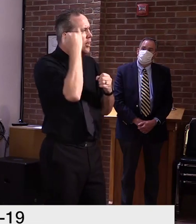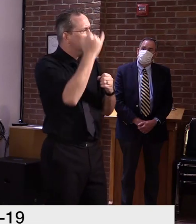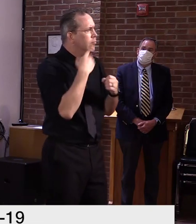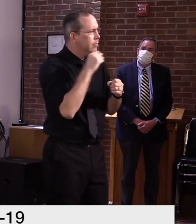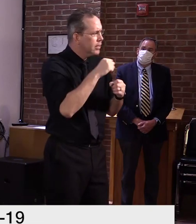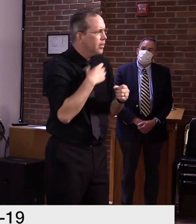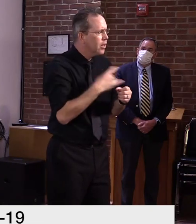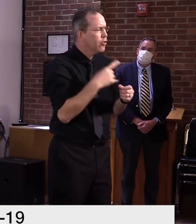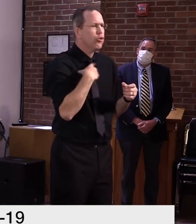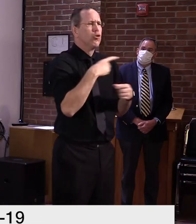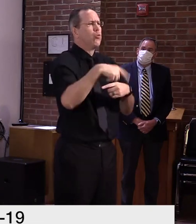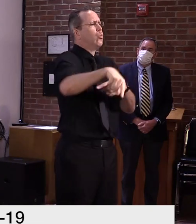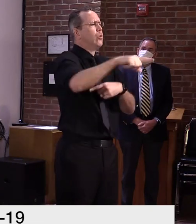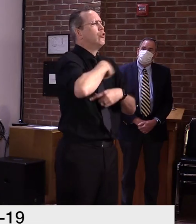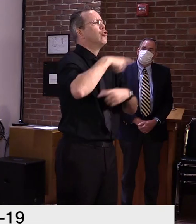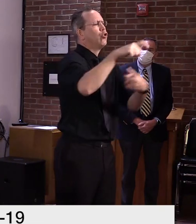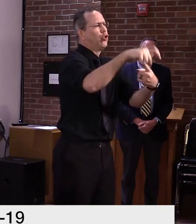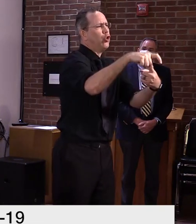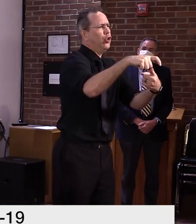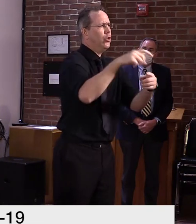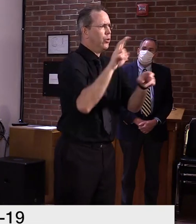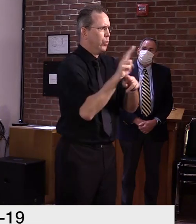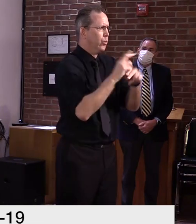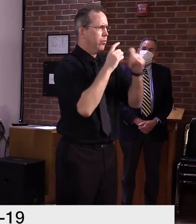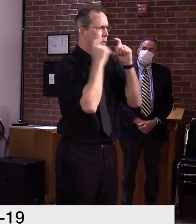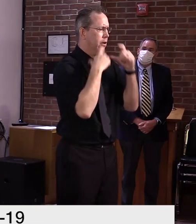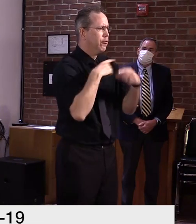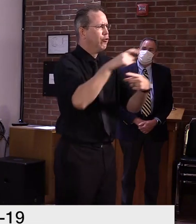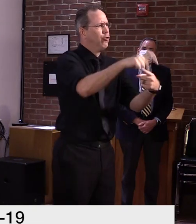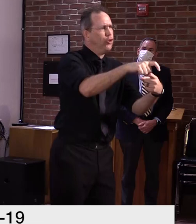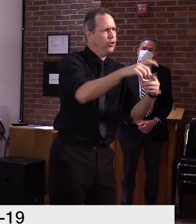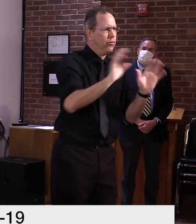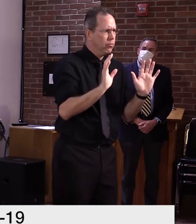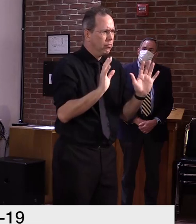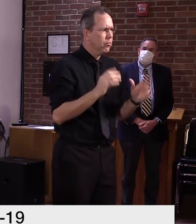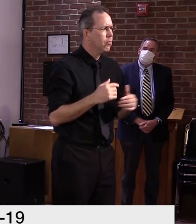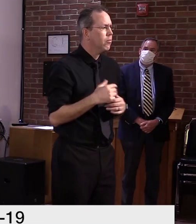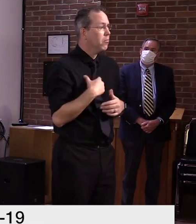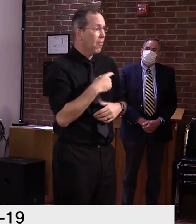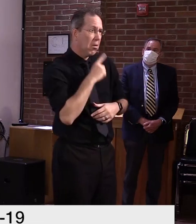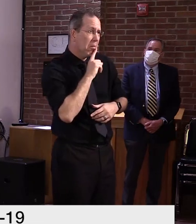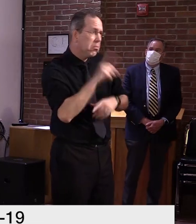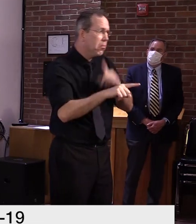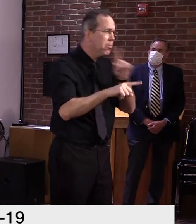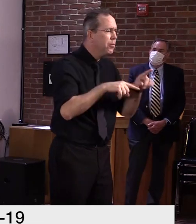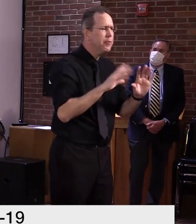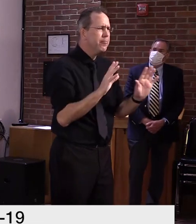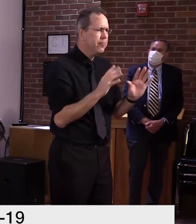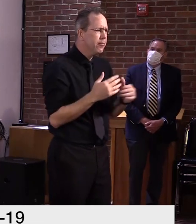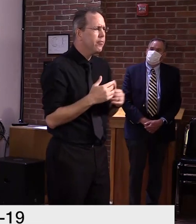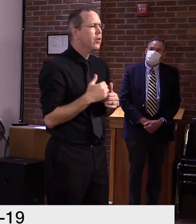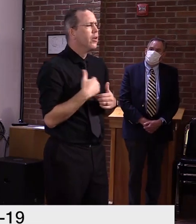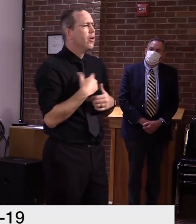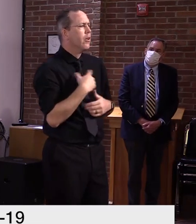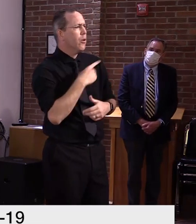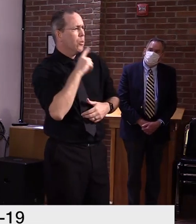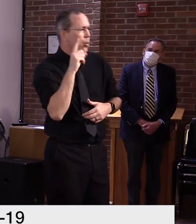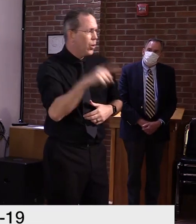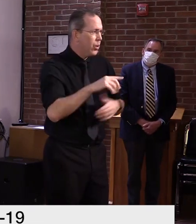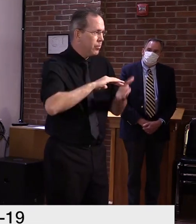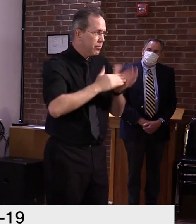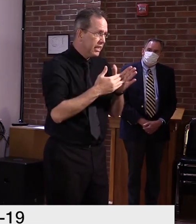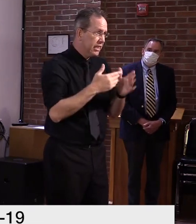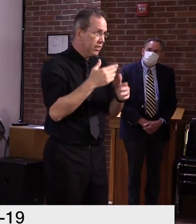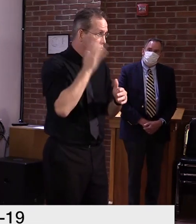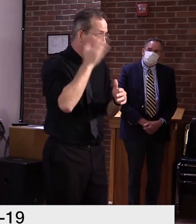that numerous times over the last few weeks. It's just the question of whether the compliance will increase if we made it mandatory,